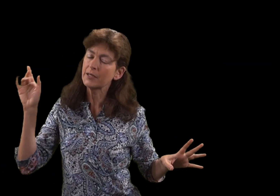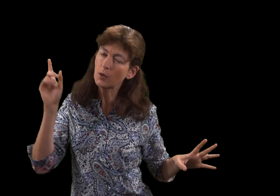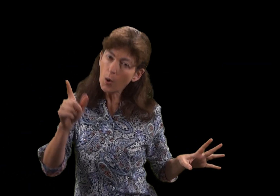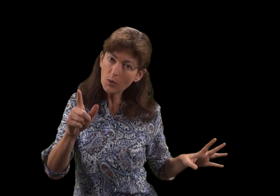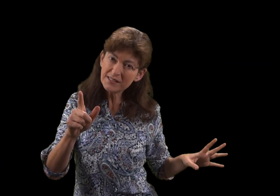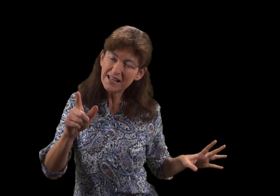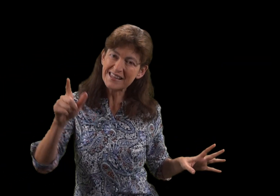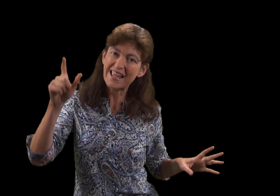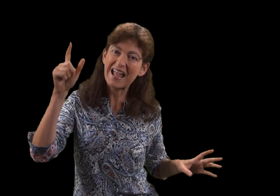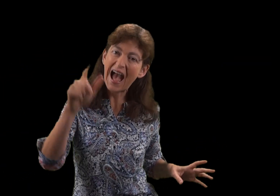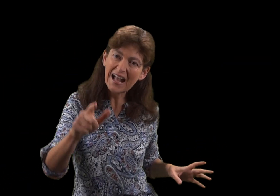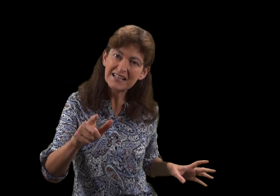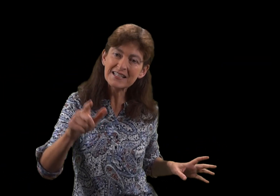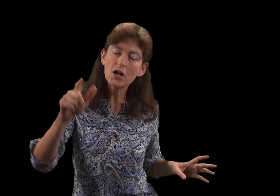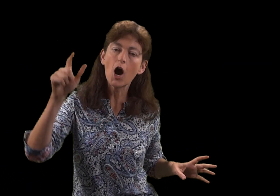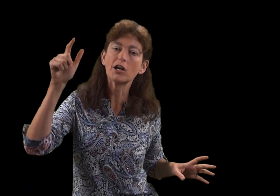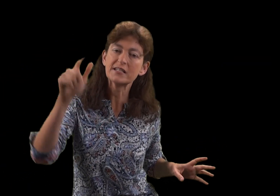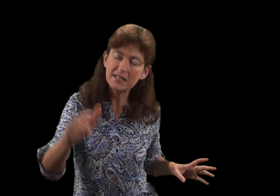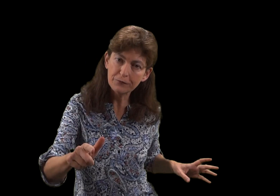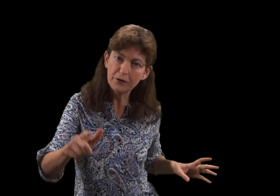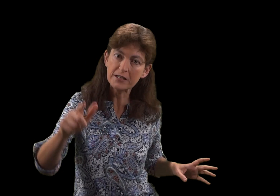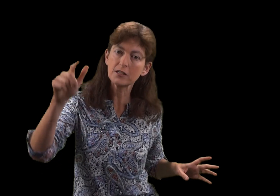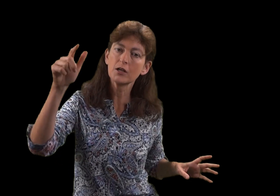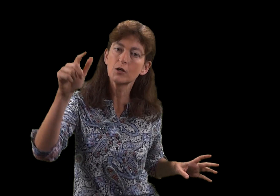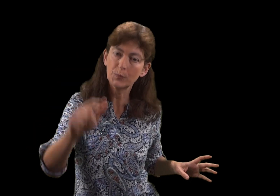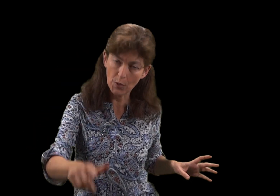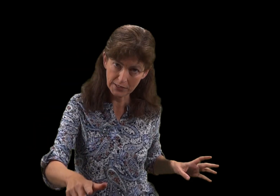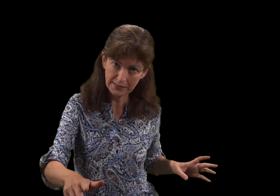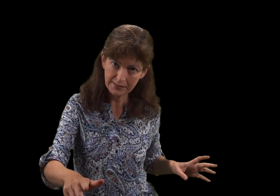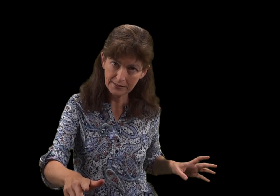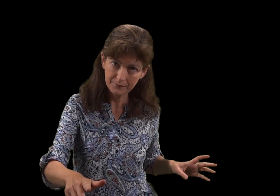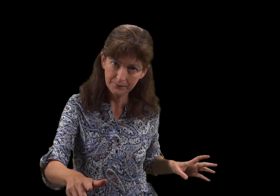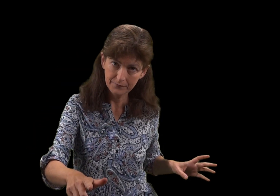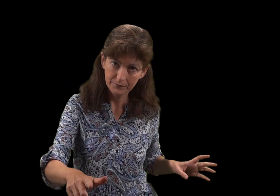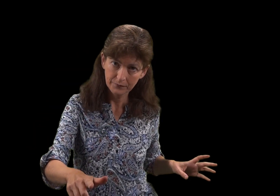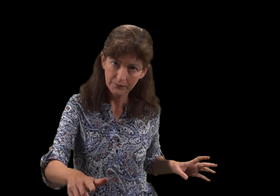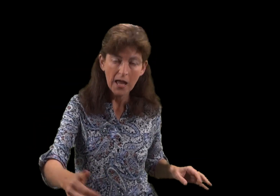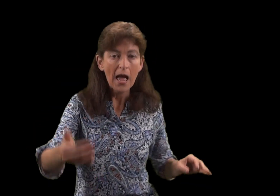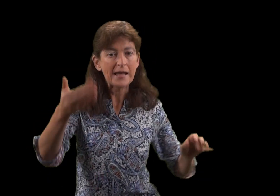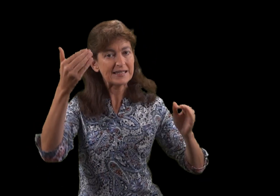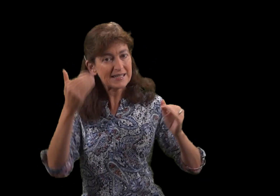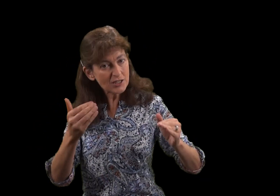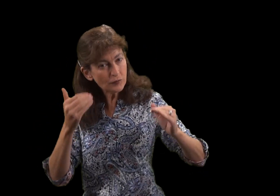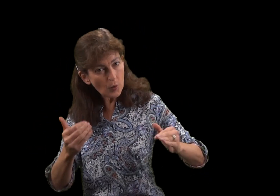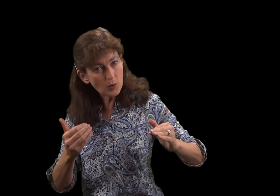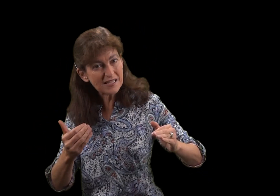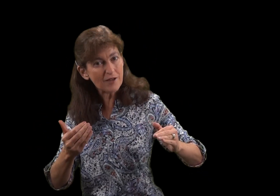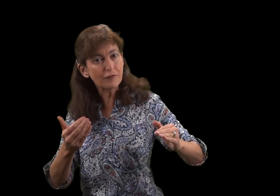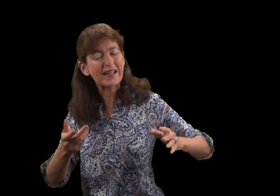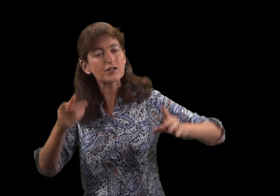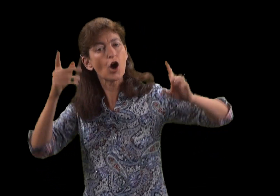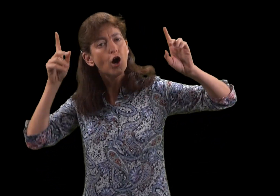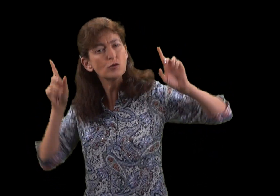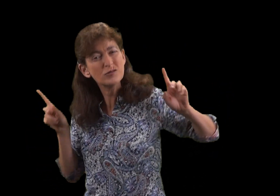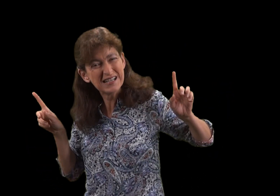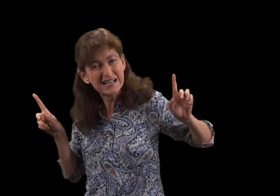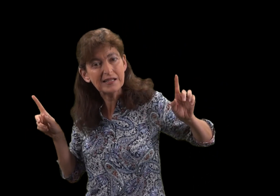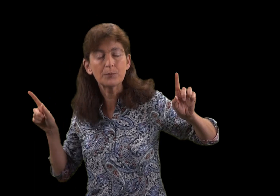Because they act on different bodies and each force affects only the